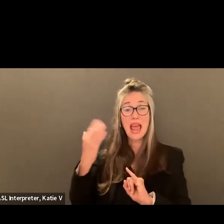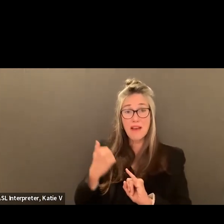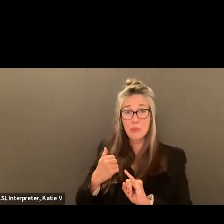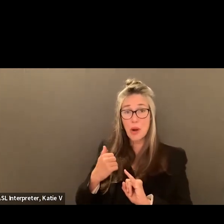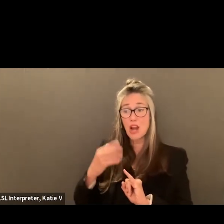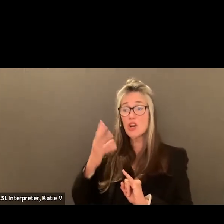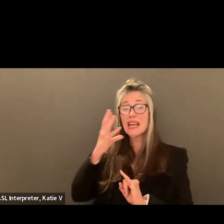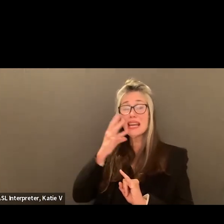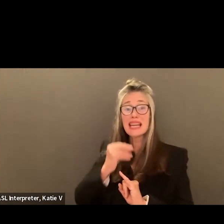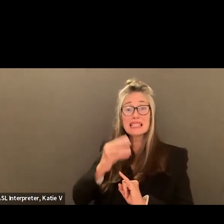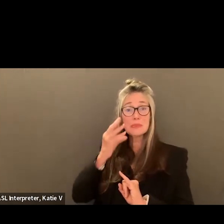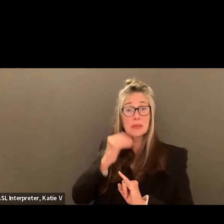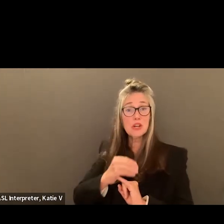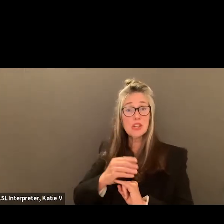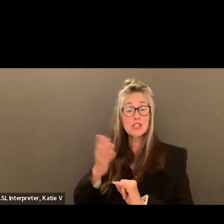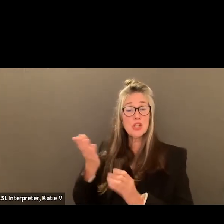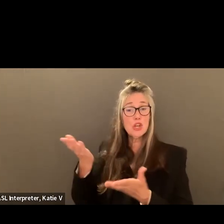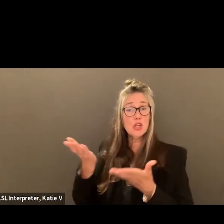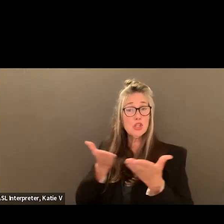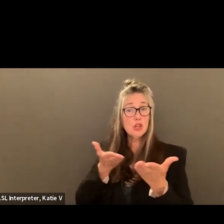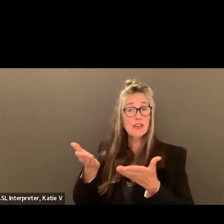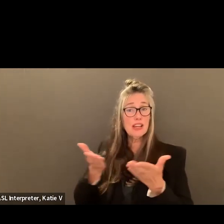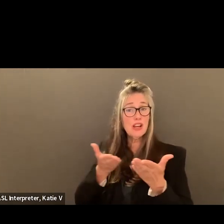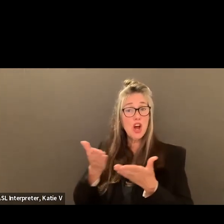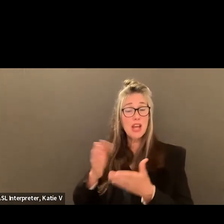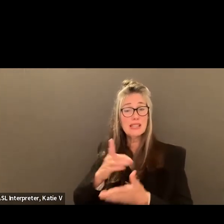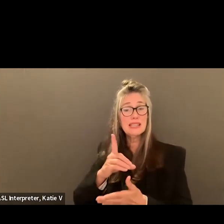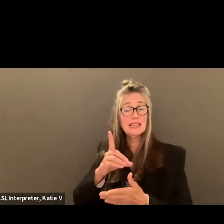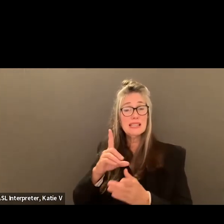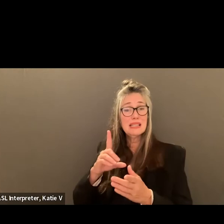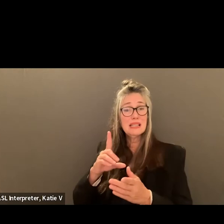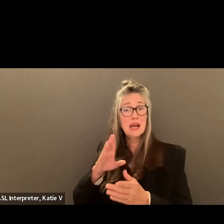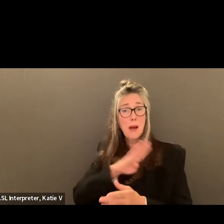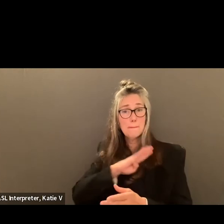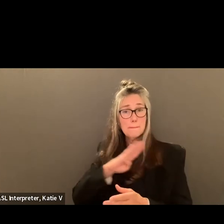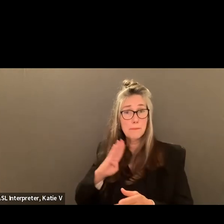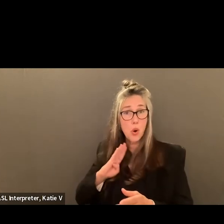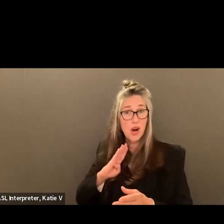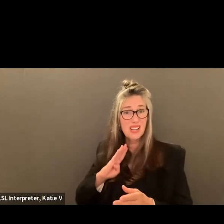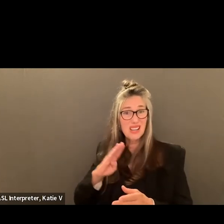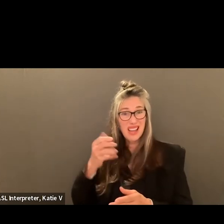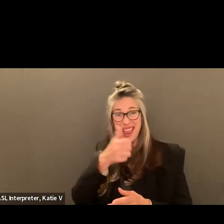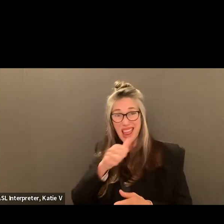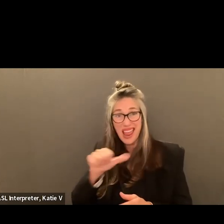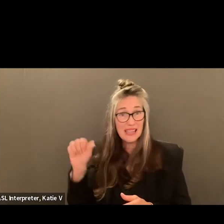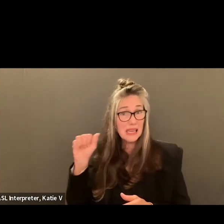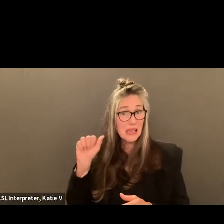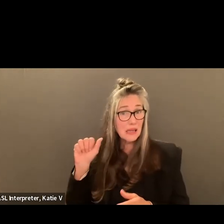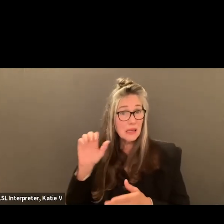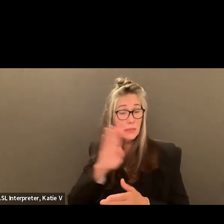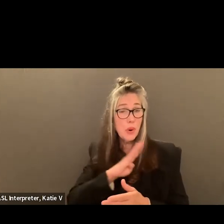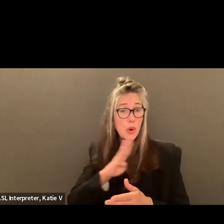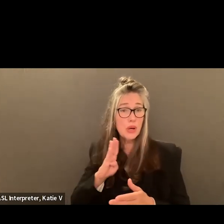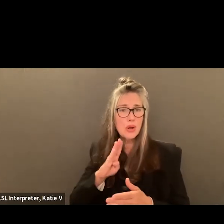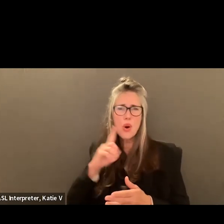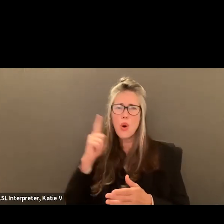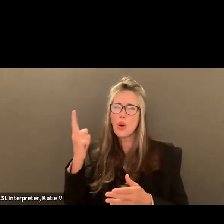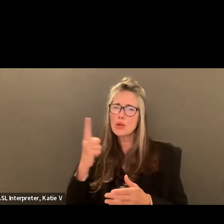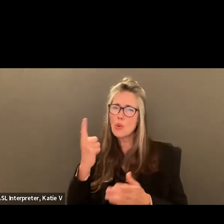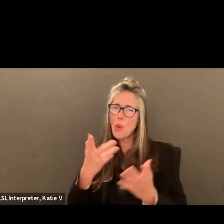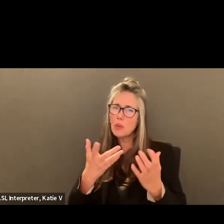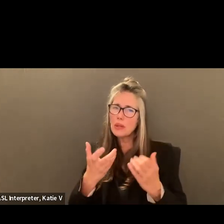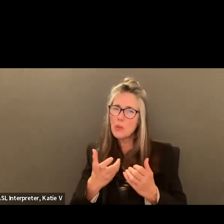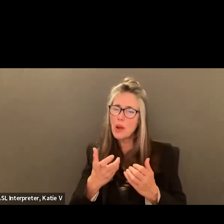specifically a school district board? Is that any board or do you only want them to talk about school district board?